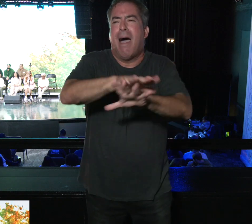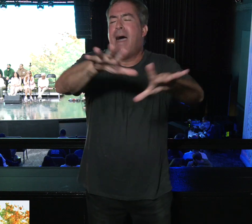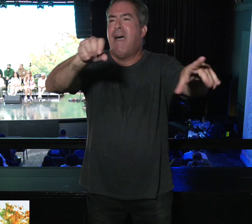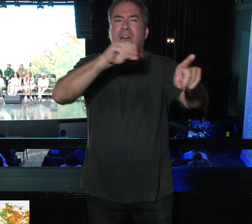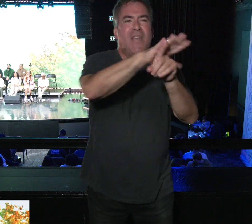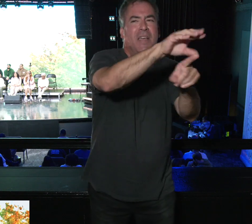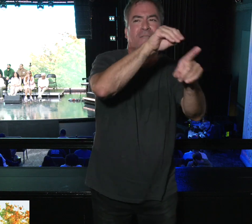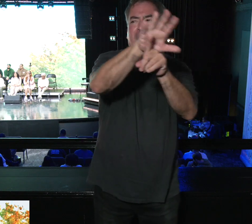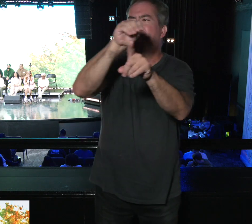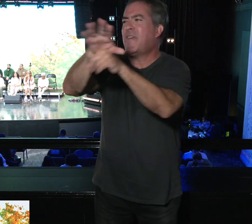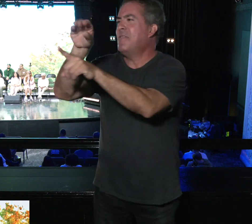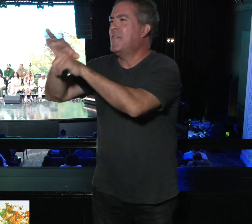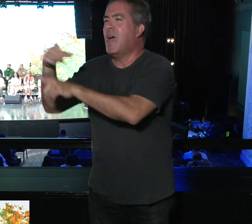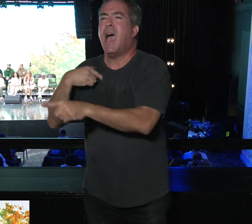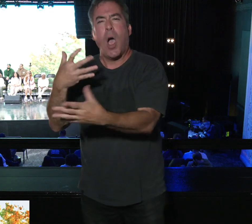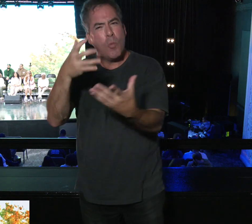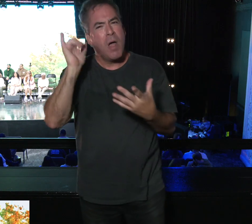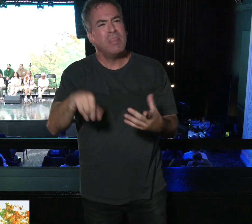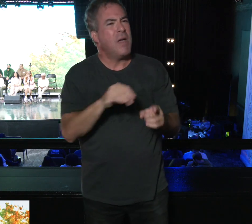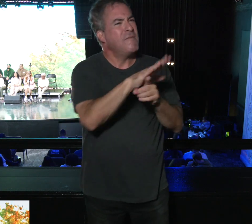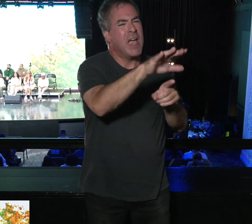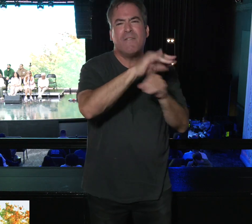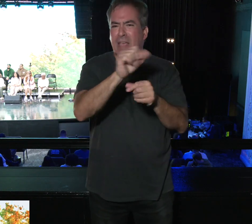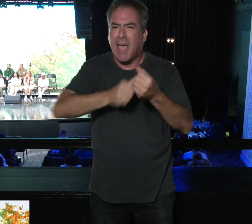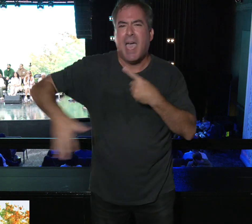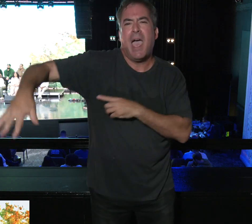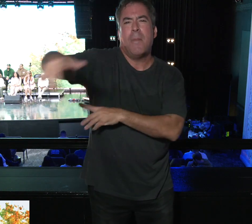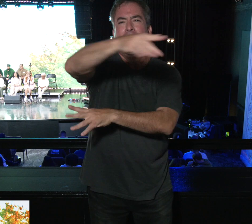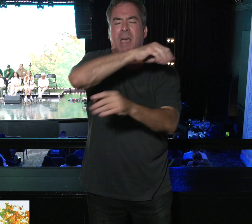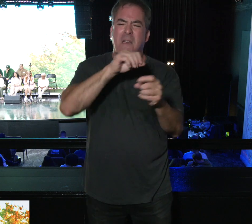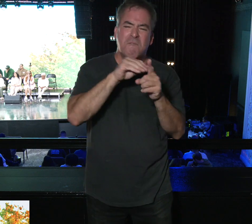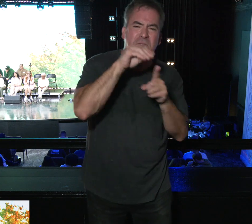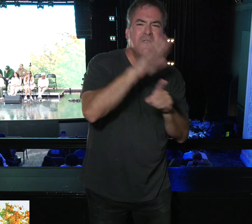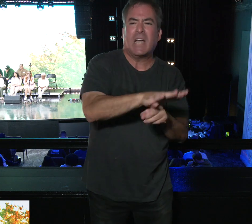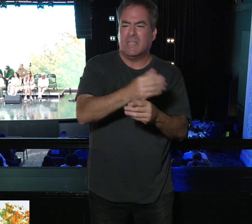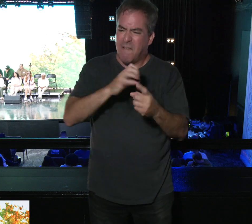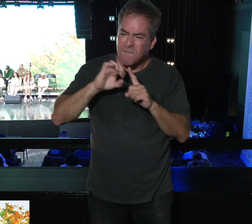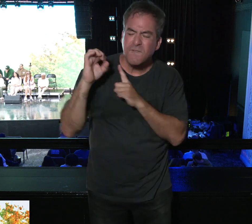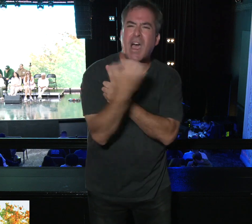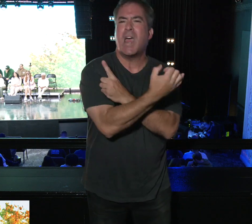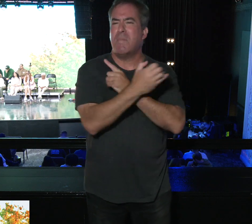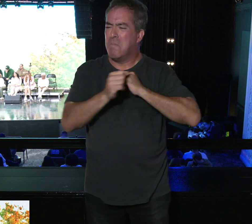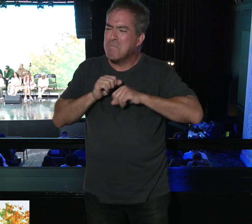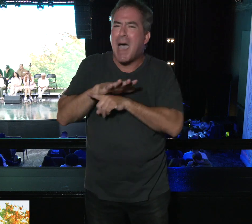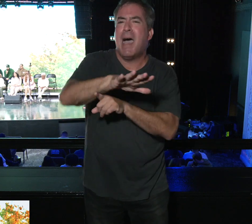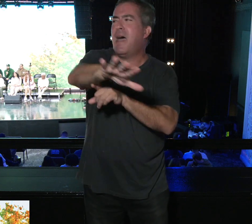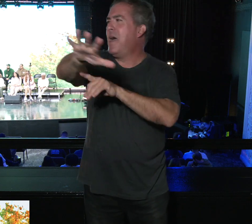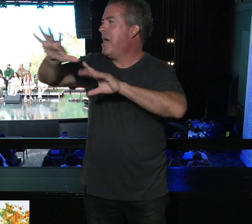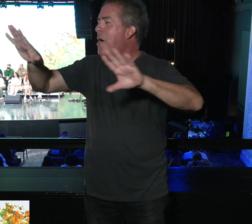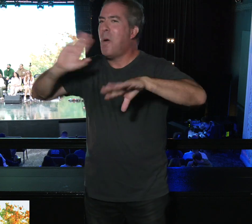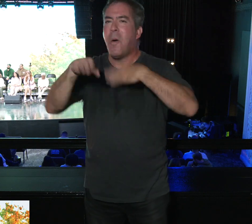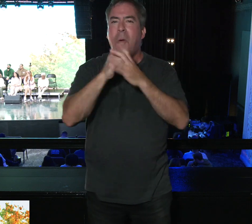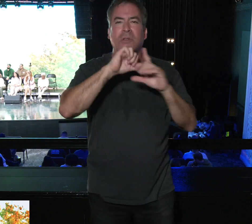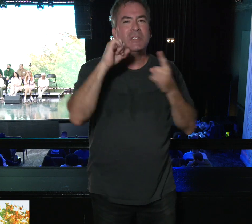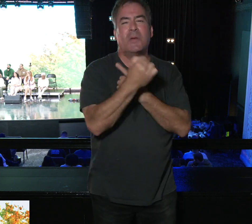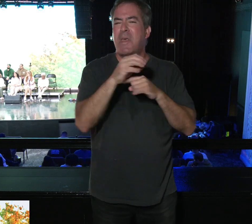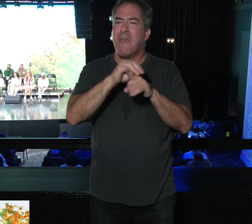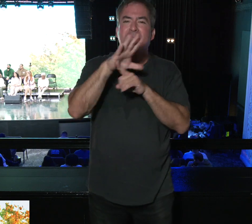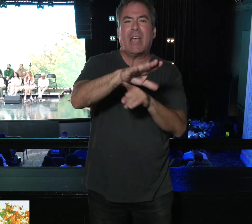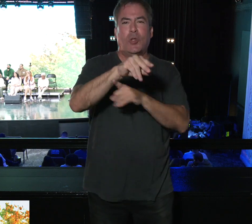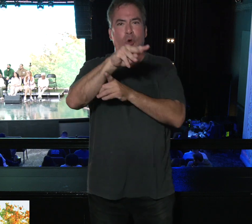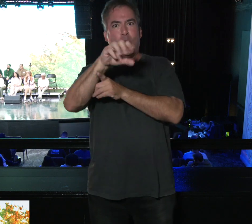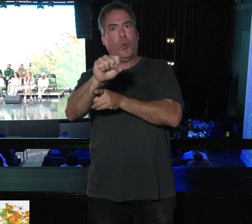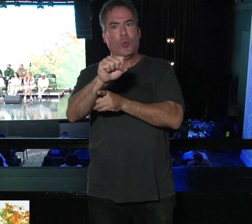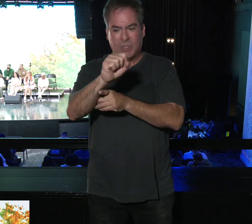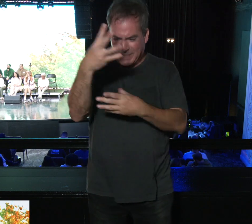affecting everybody around me, and it's affecting the atmosphere, and it's affecting the environment, and it's affecting the circumstances. It's affecting the news